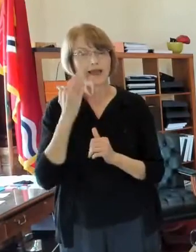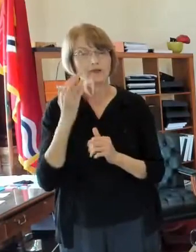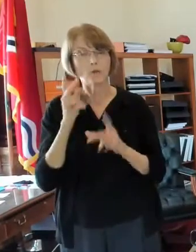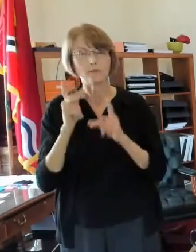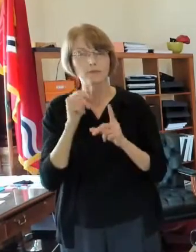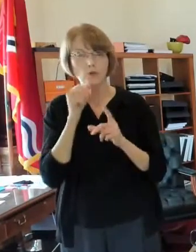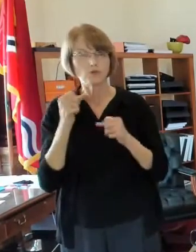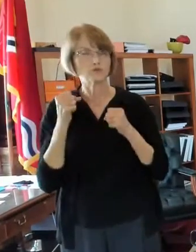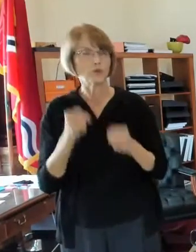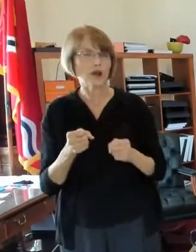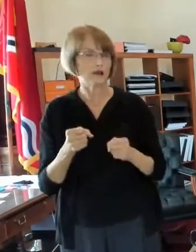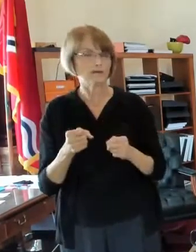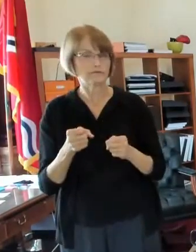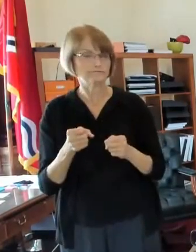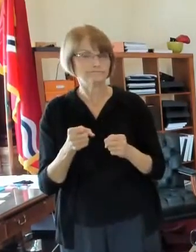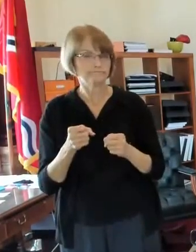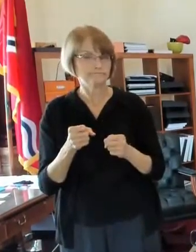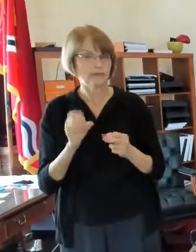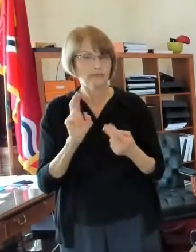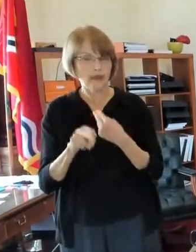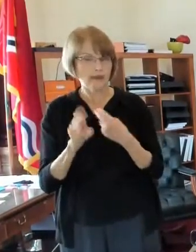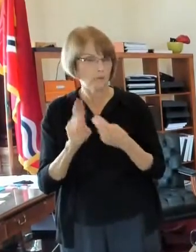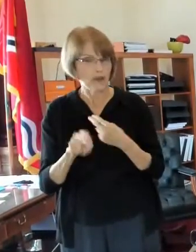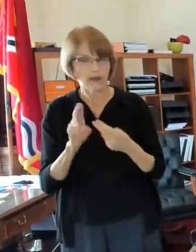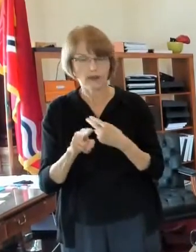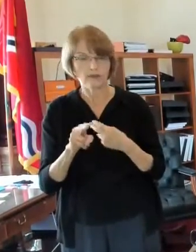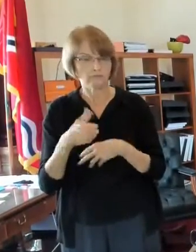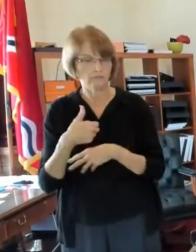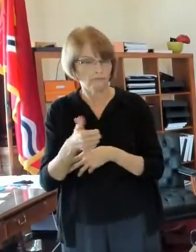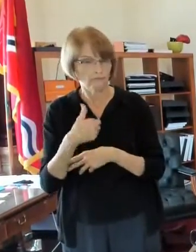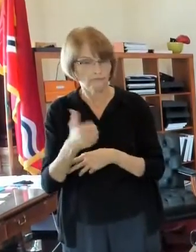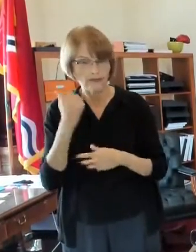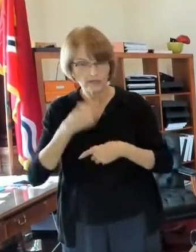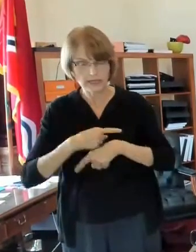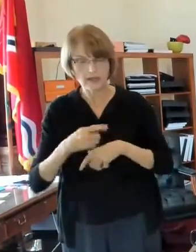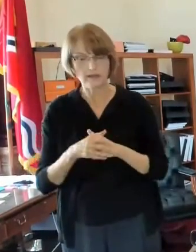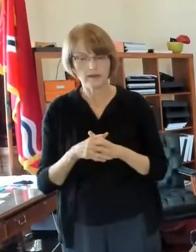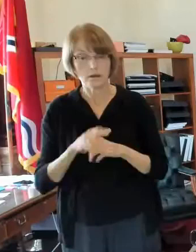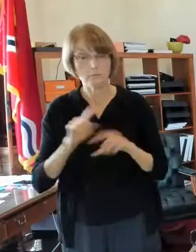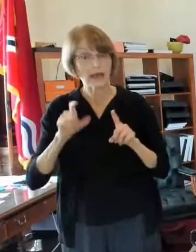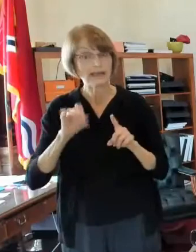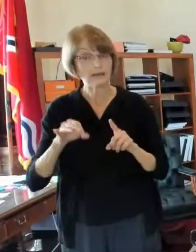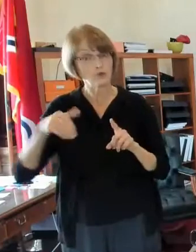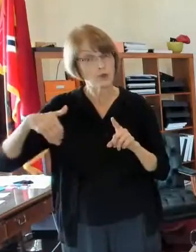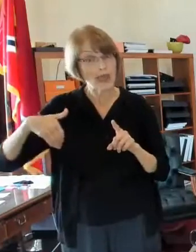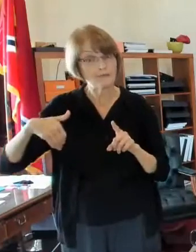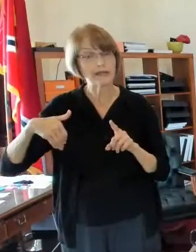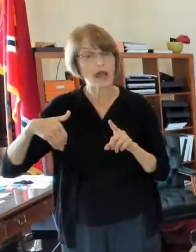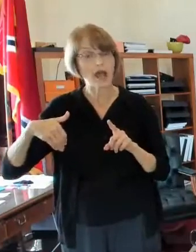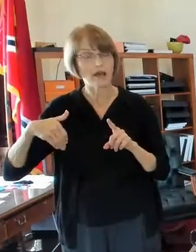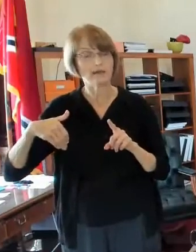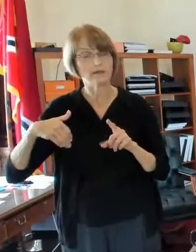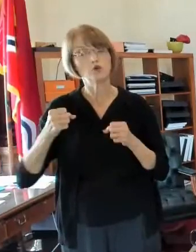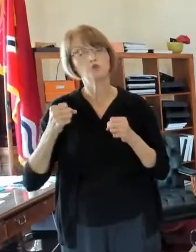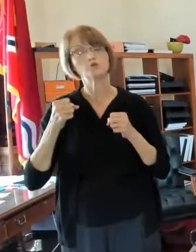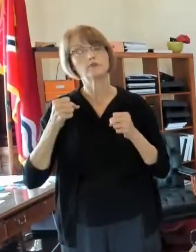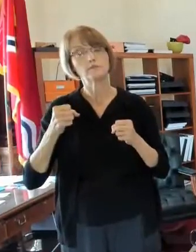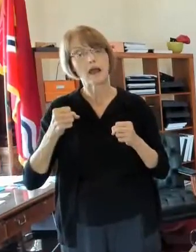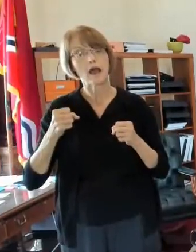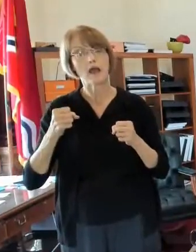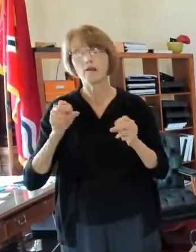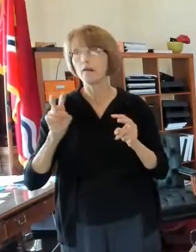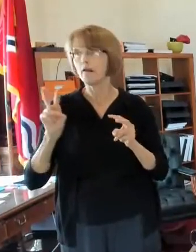doesn't drive downtown every day like i do if you have not had a chance to look at the construction